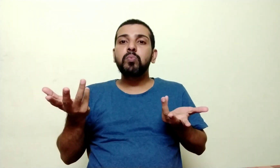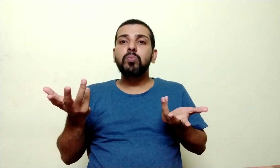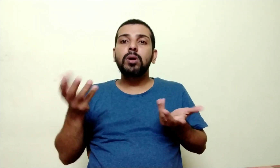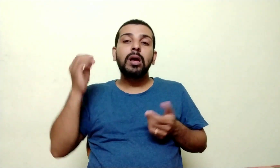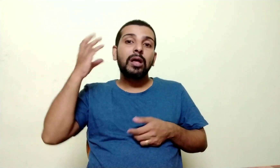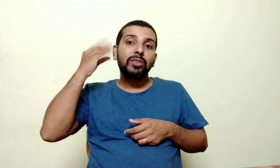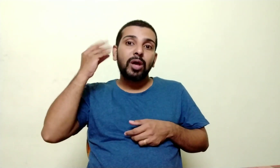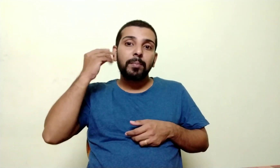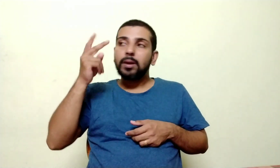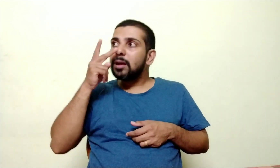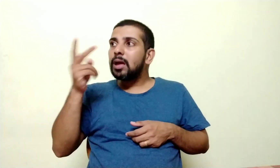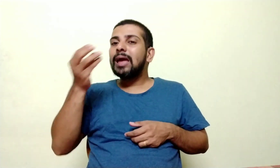Can't you see